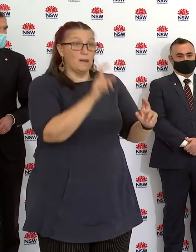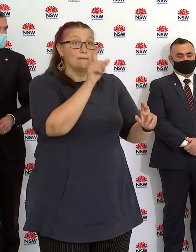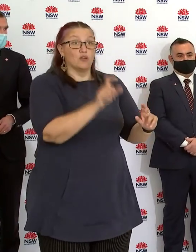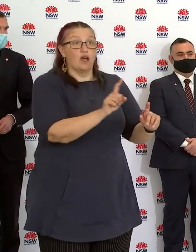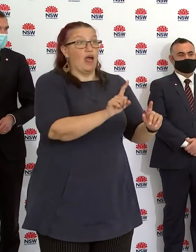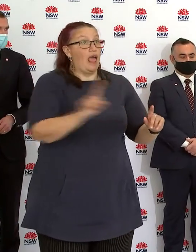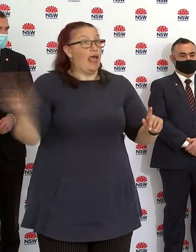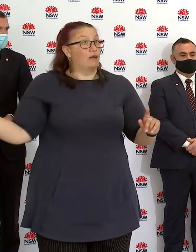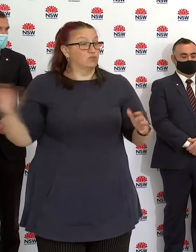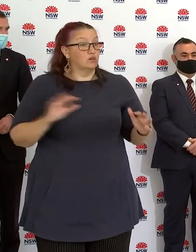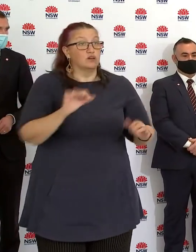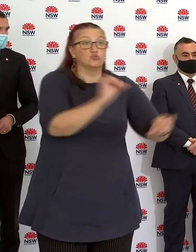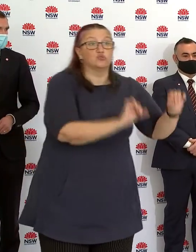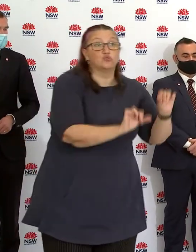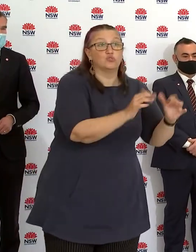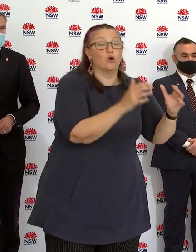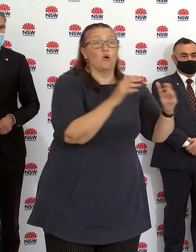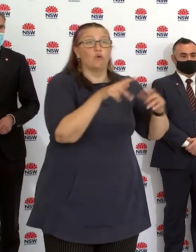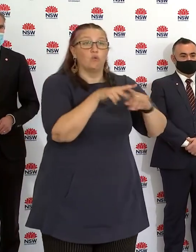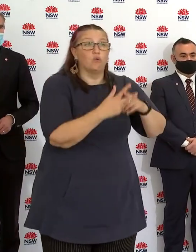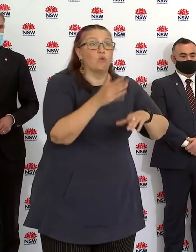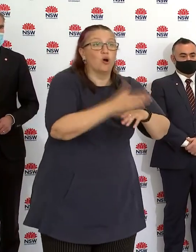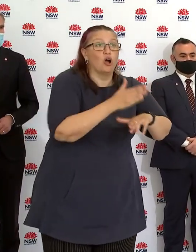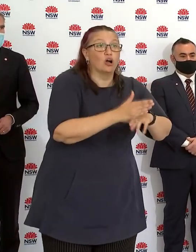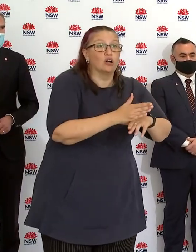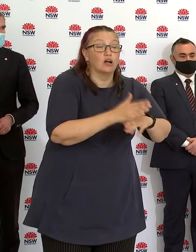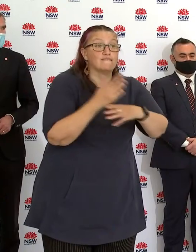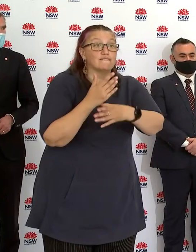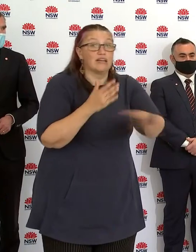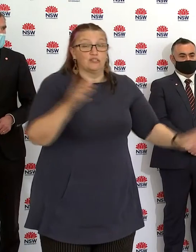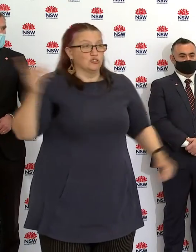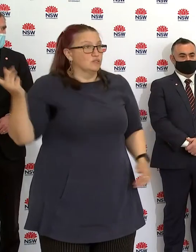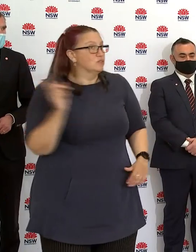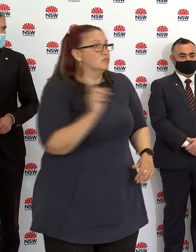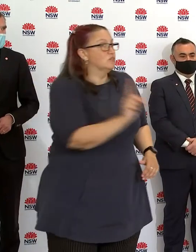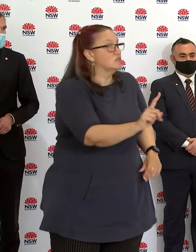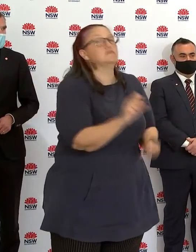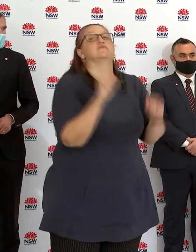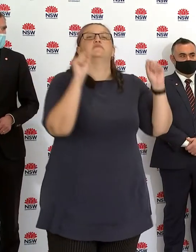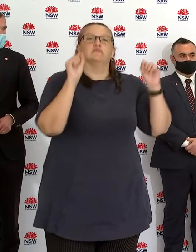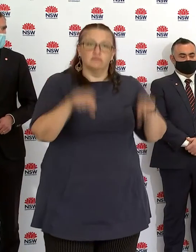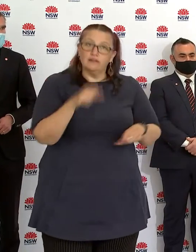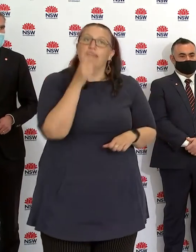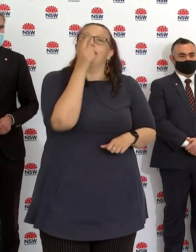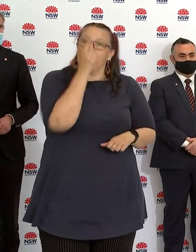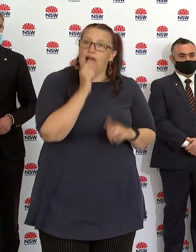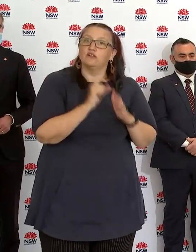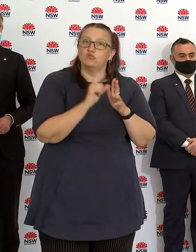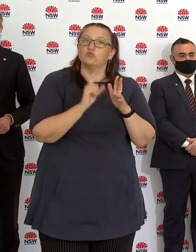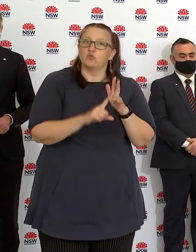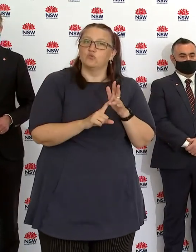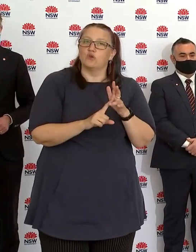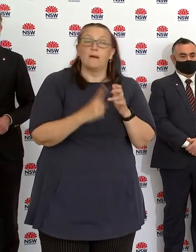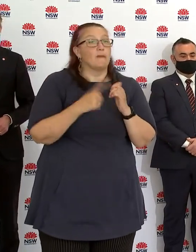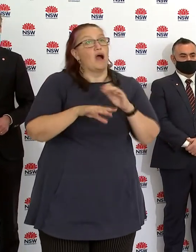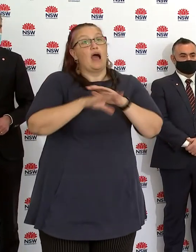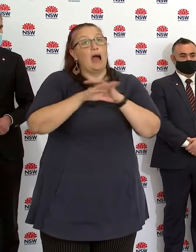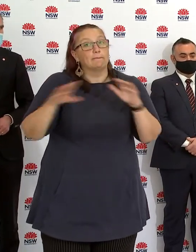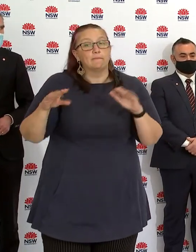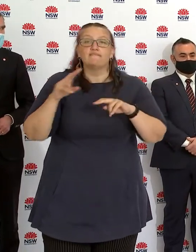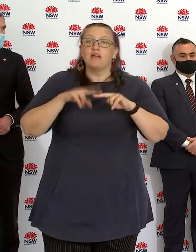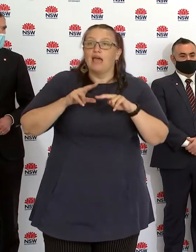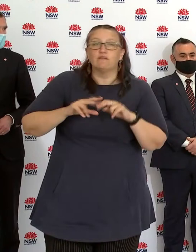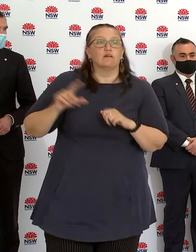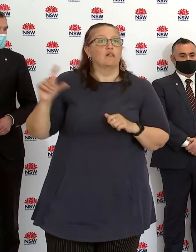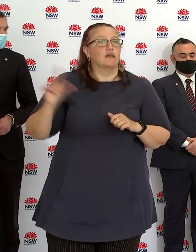details will be made available today to both stakeholders and the community. But that has to happen outside those eight local government areas, not